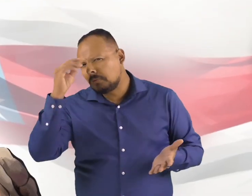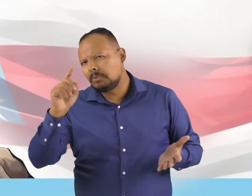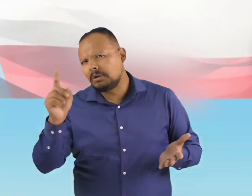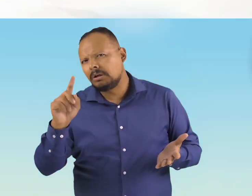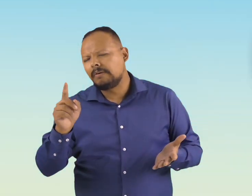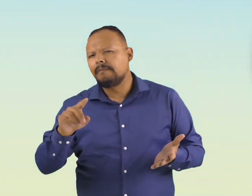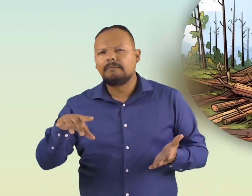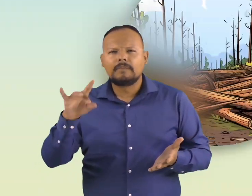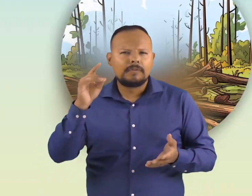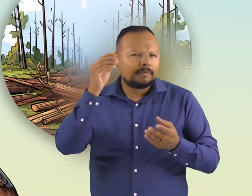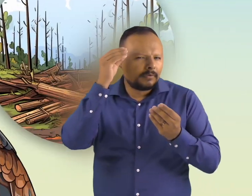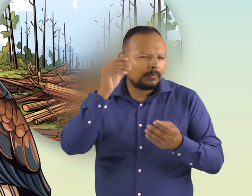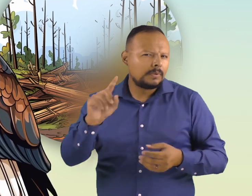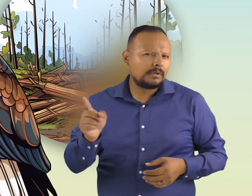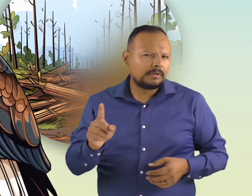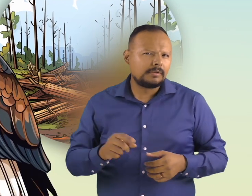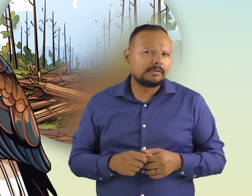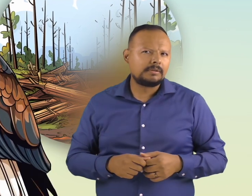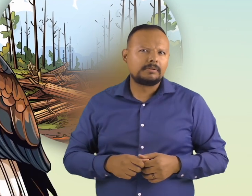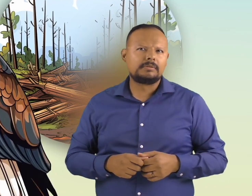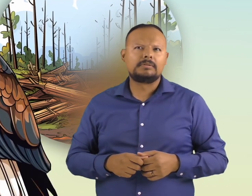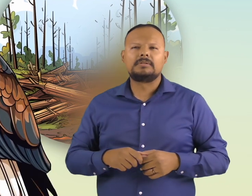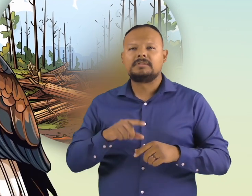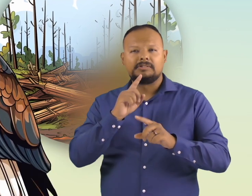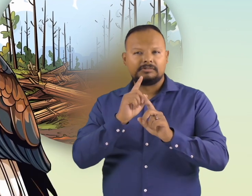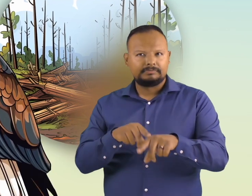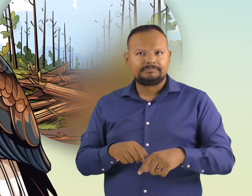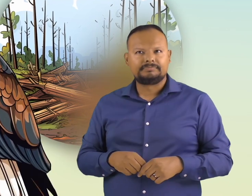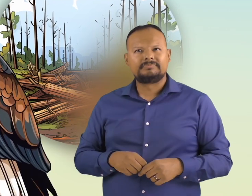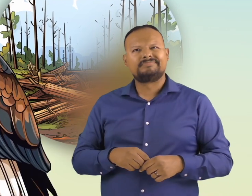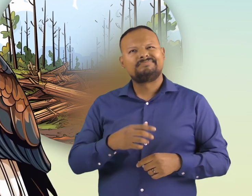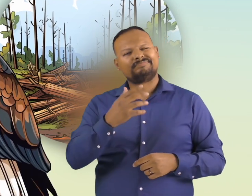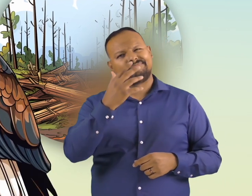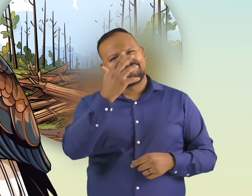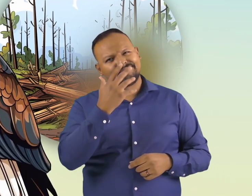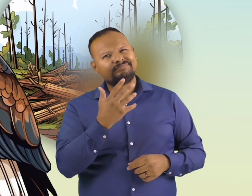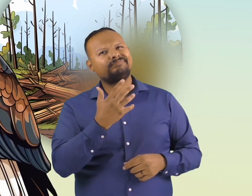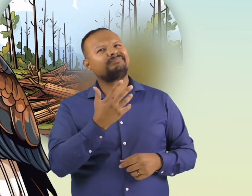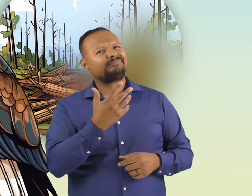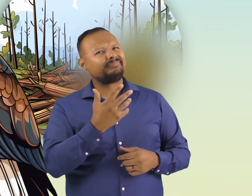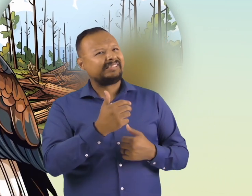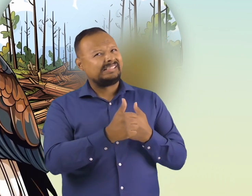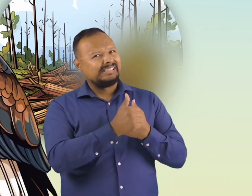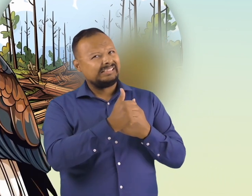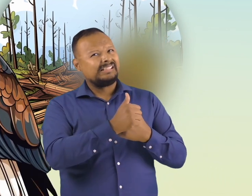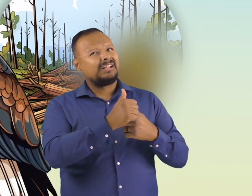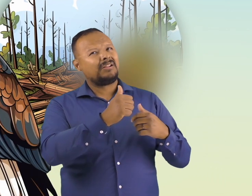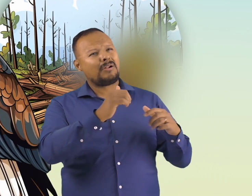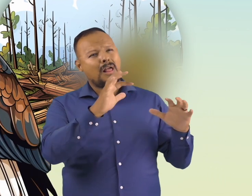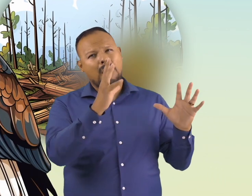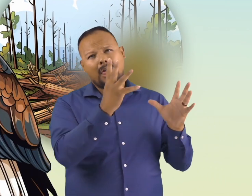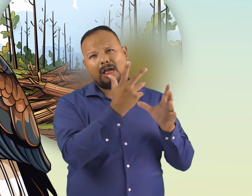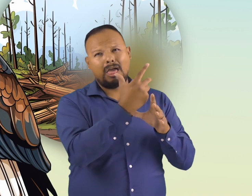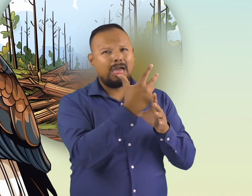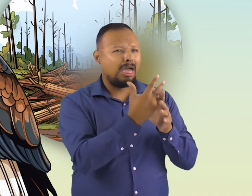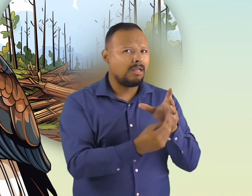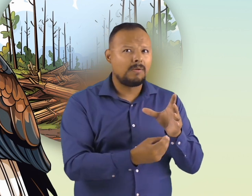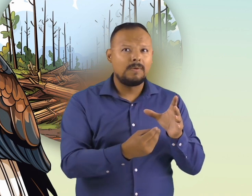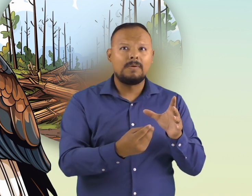Sadly, the American Eagle became endangered because of the increased use of pesticides, habitat